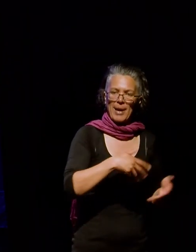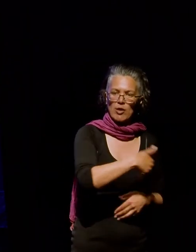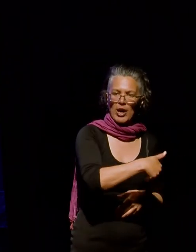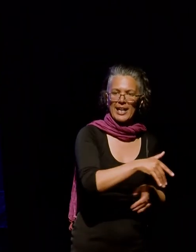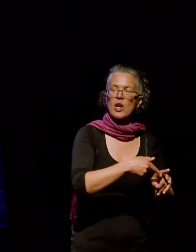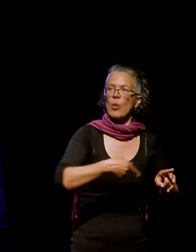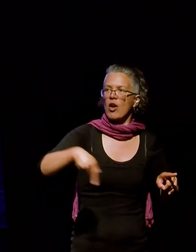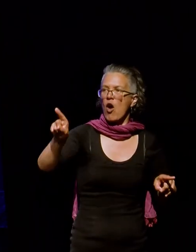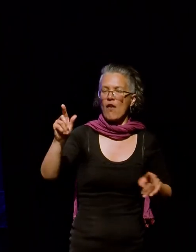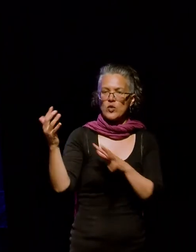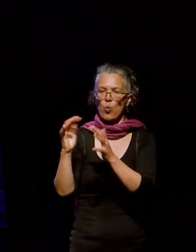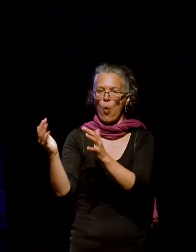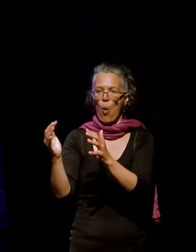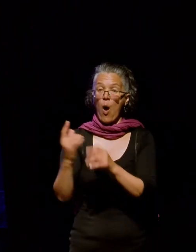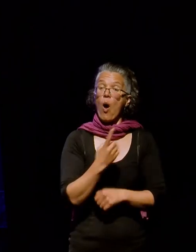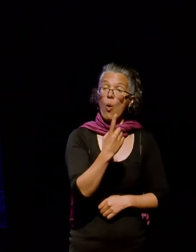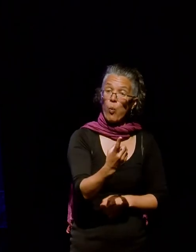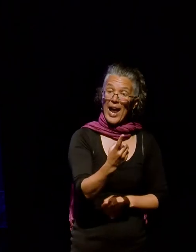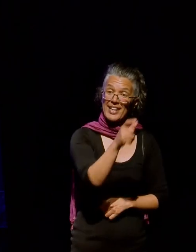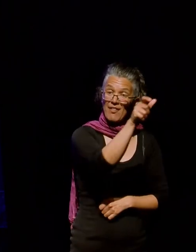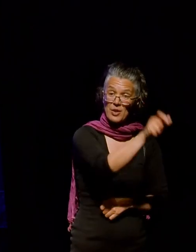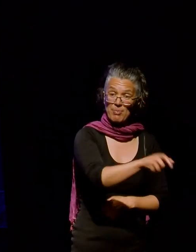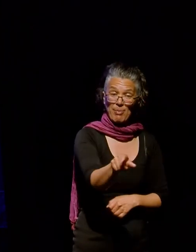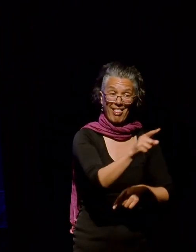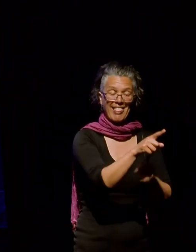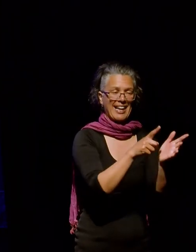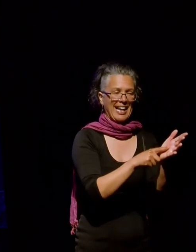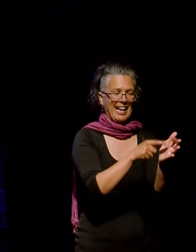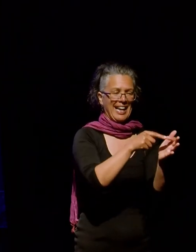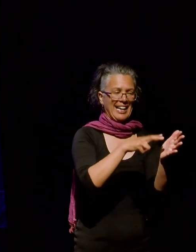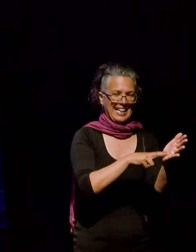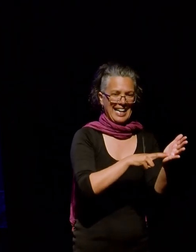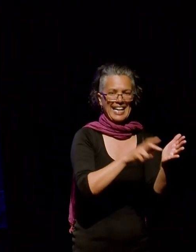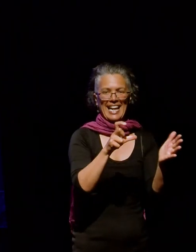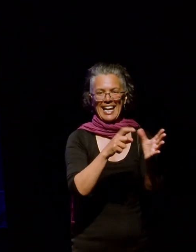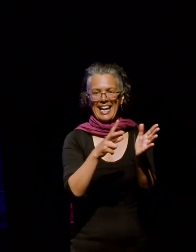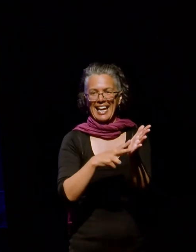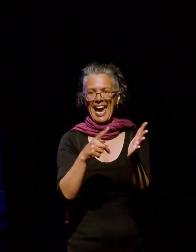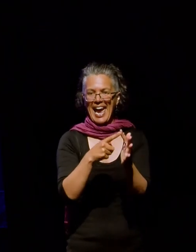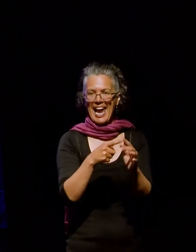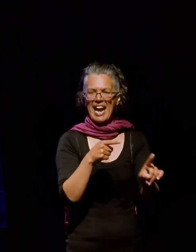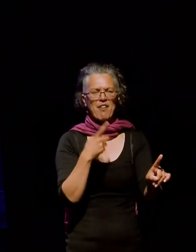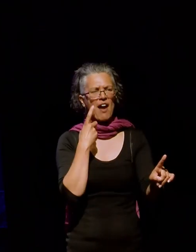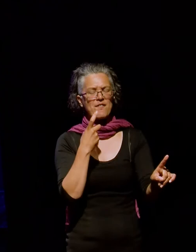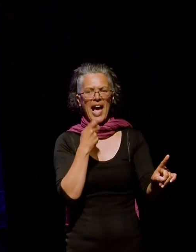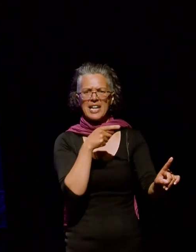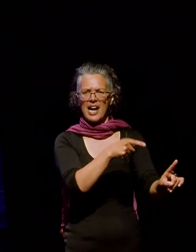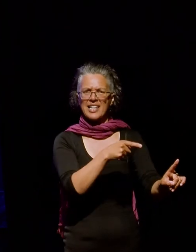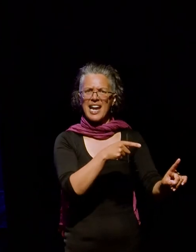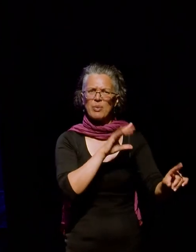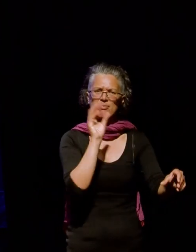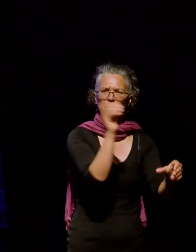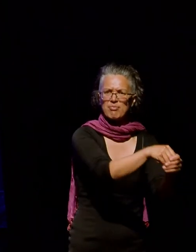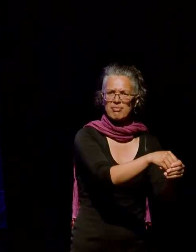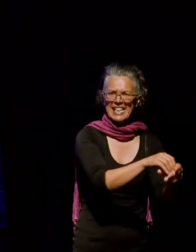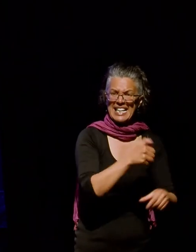One of those cricketers was Leonard Cave. And this was sort of the first time that I'd found out about Leonard. And I found out about his exploits playing the Melbourne Cricket Club, where he